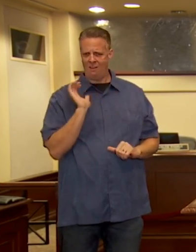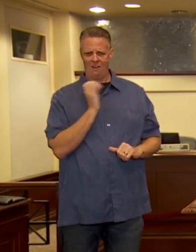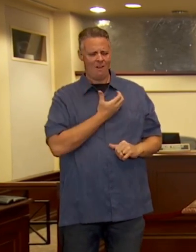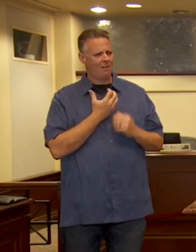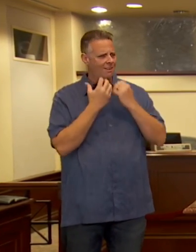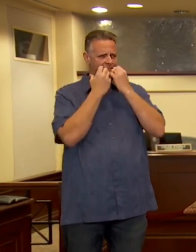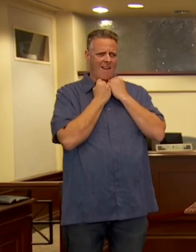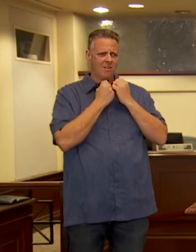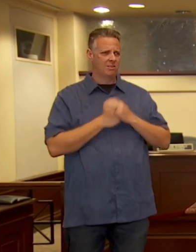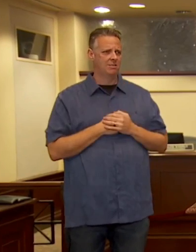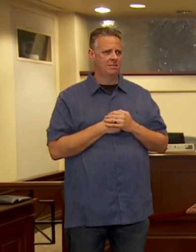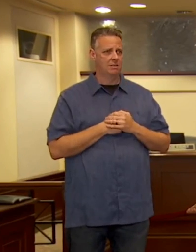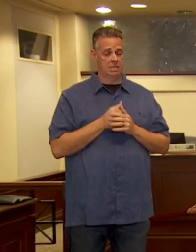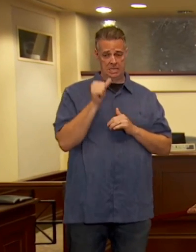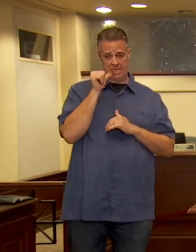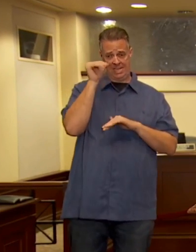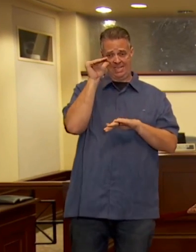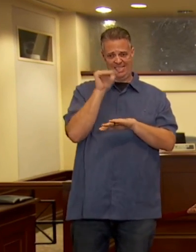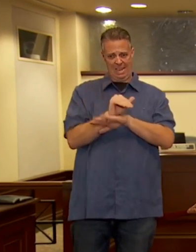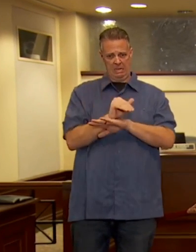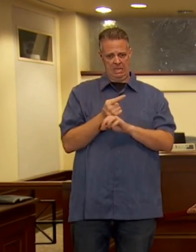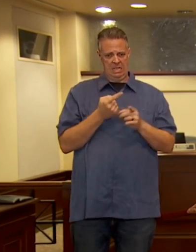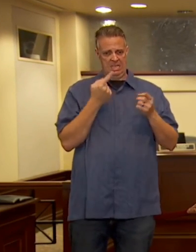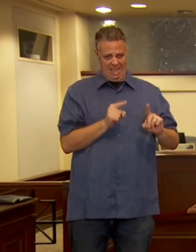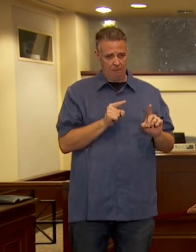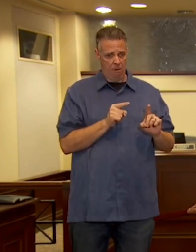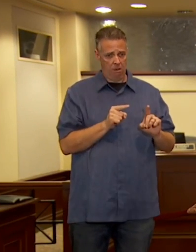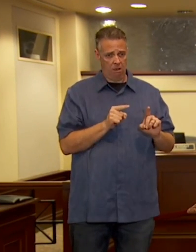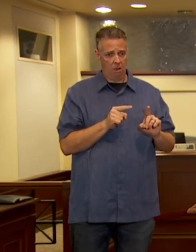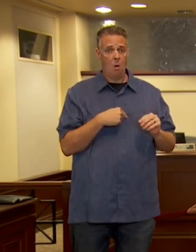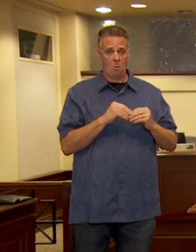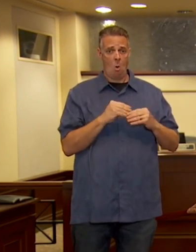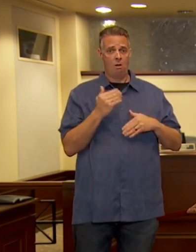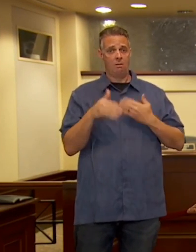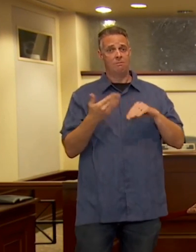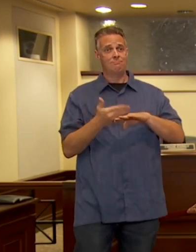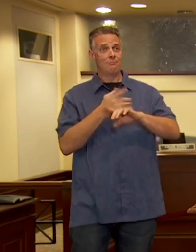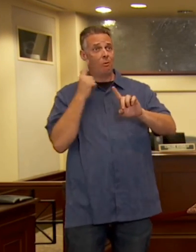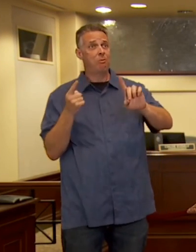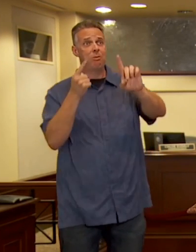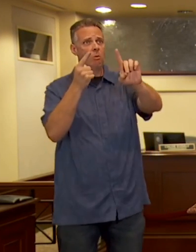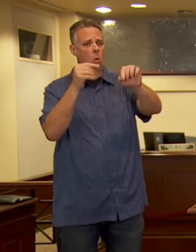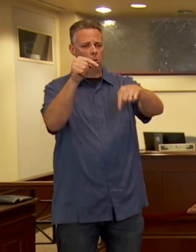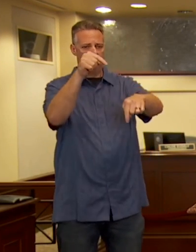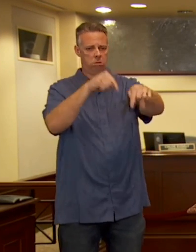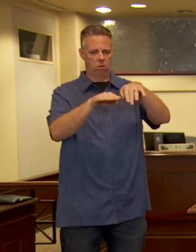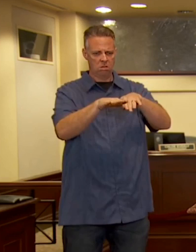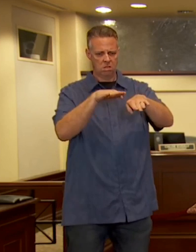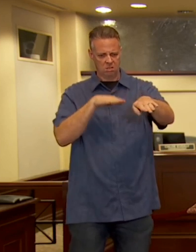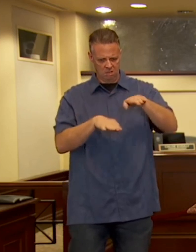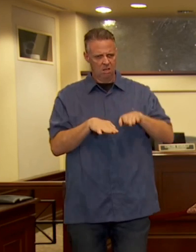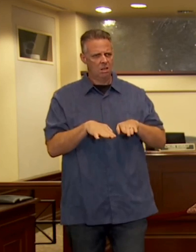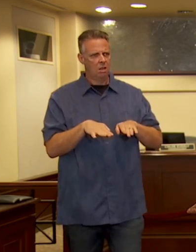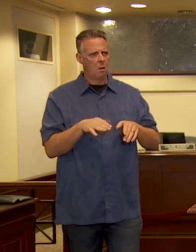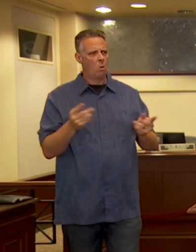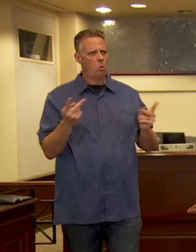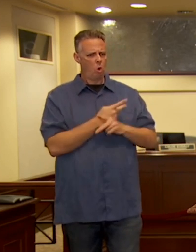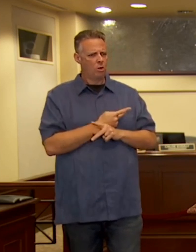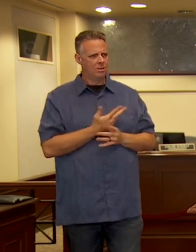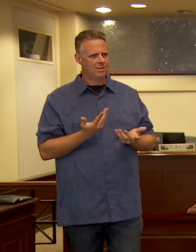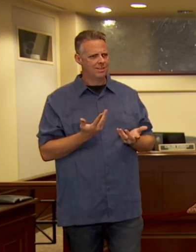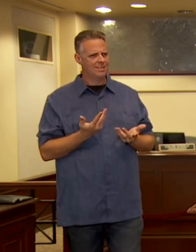happened last night does not move us forward. It sets us back. I know the values of this community.